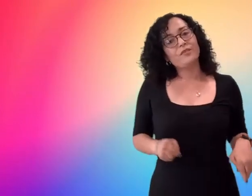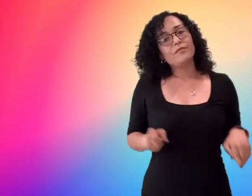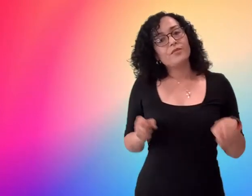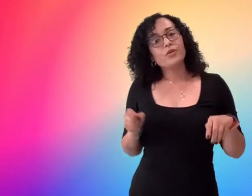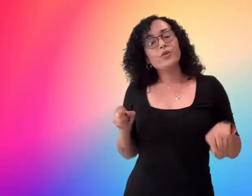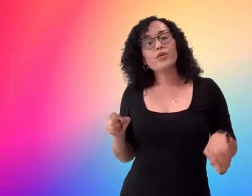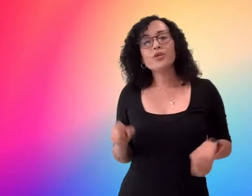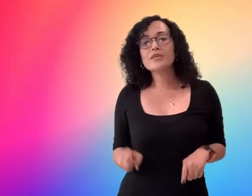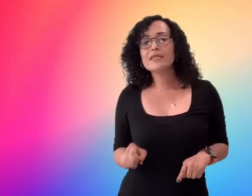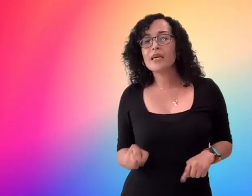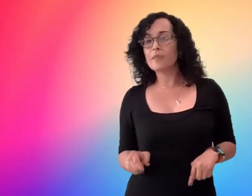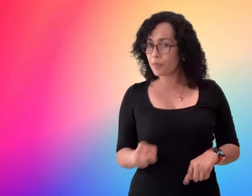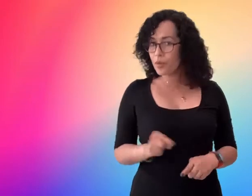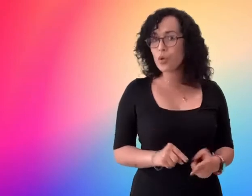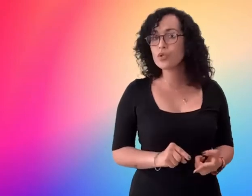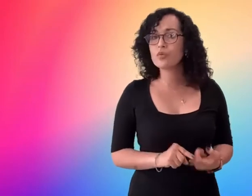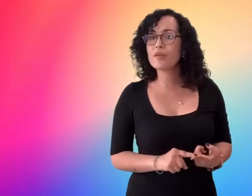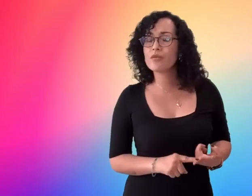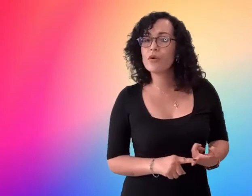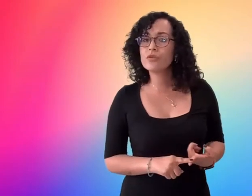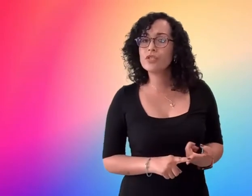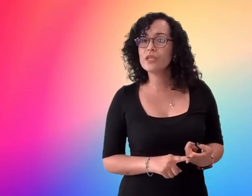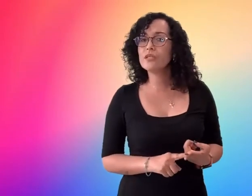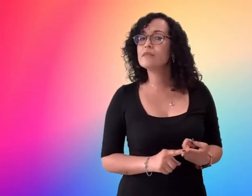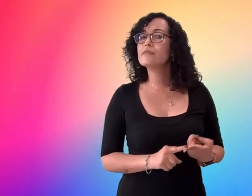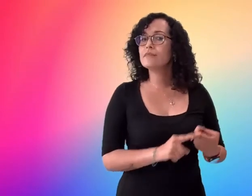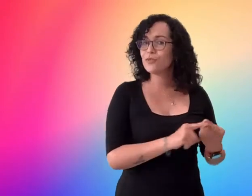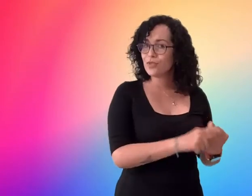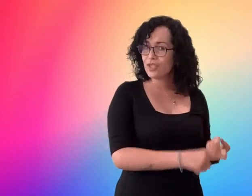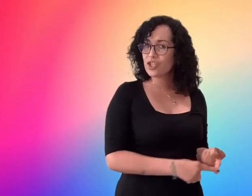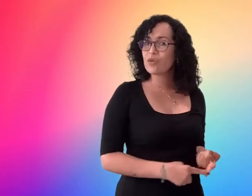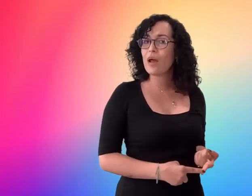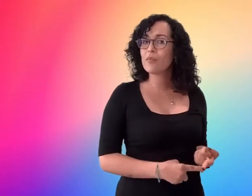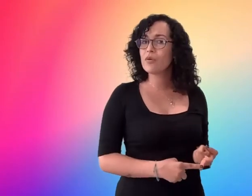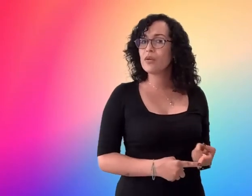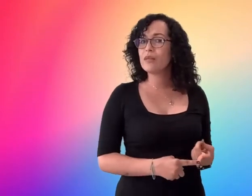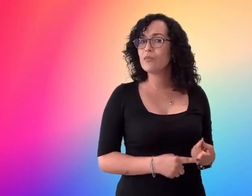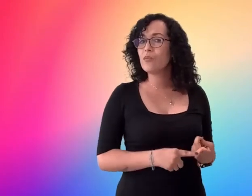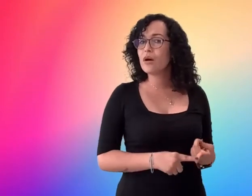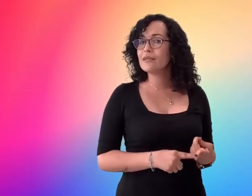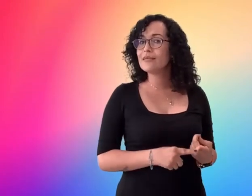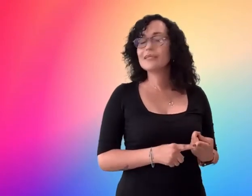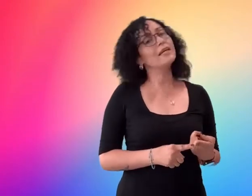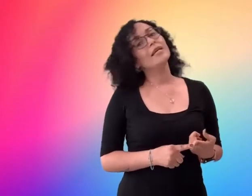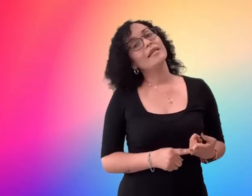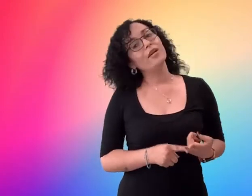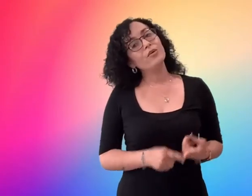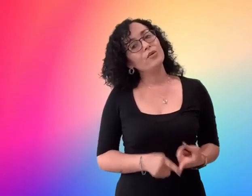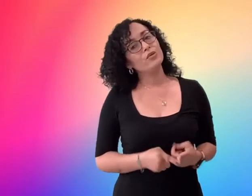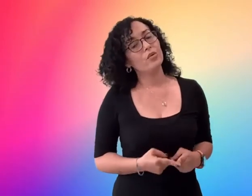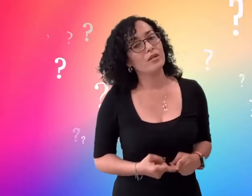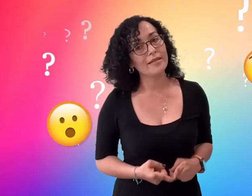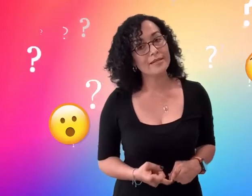do you use the same approach or methodology to teach grammar than the ones that you used to learn it